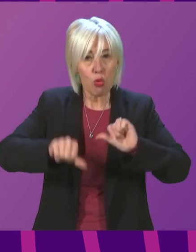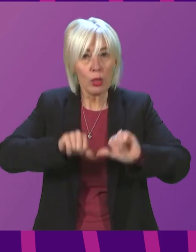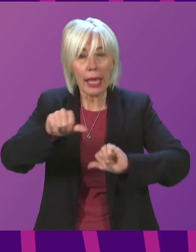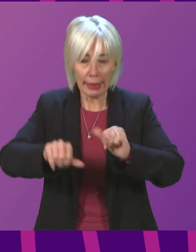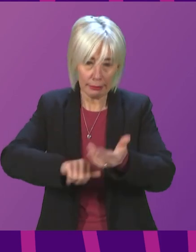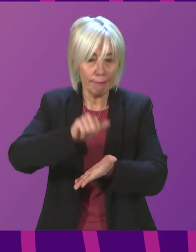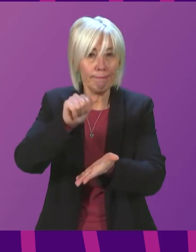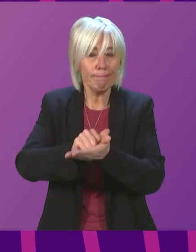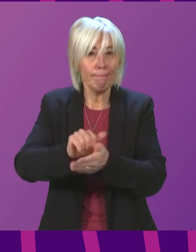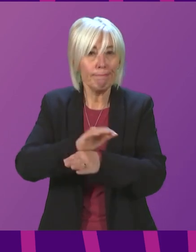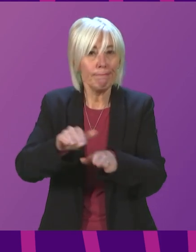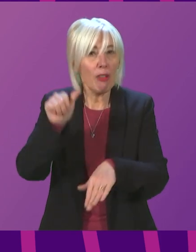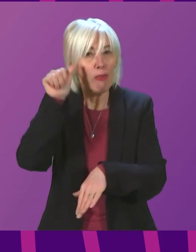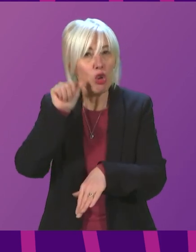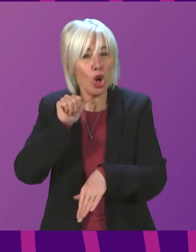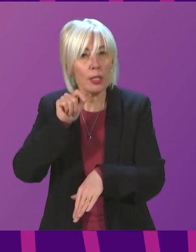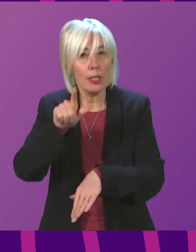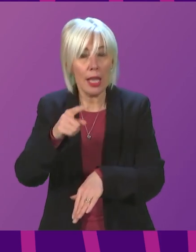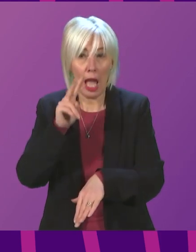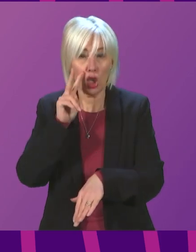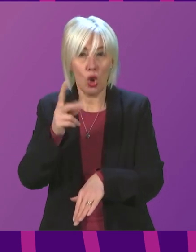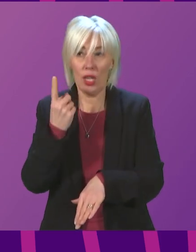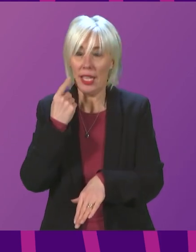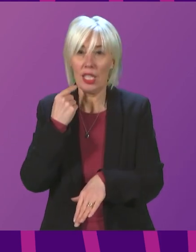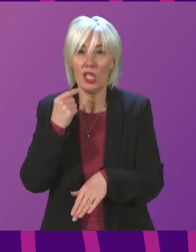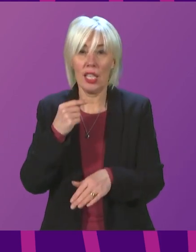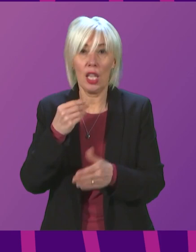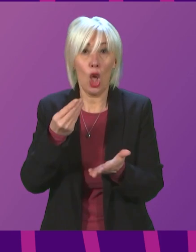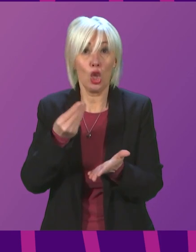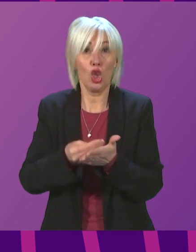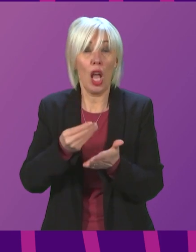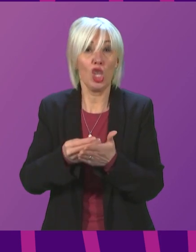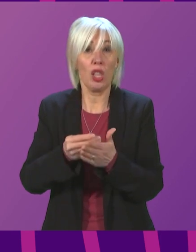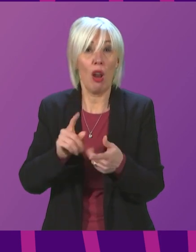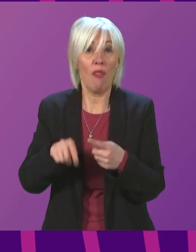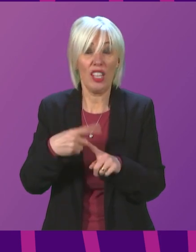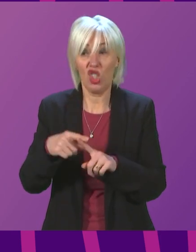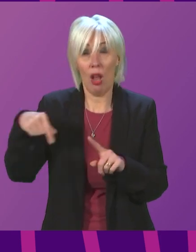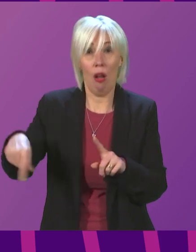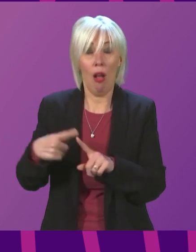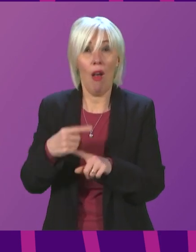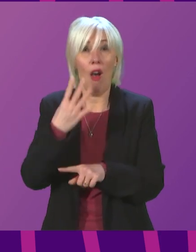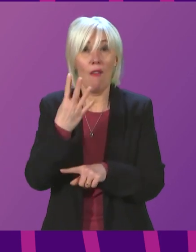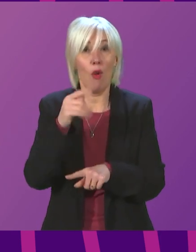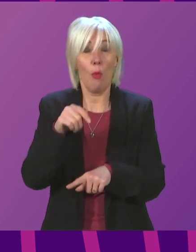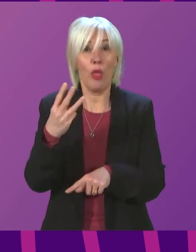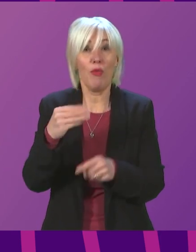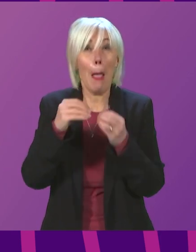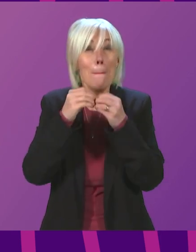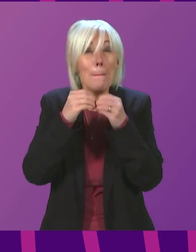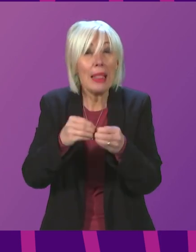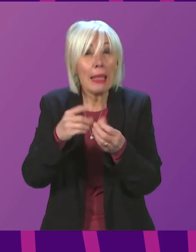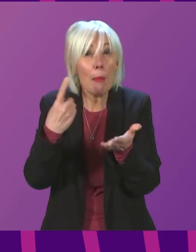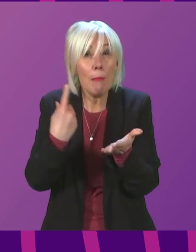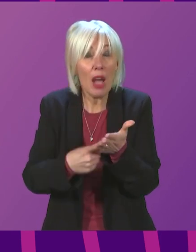guard against fraud. I noted yesterday the Chancellor of the Exchequer saying that £4.3 billion was being written off in money that